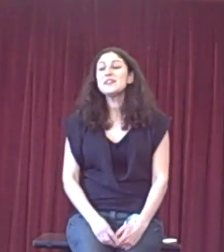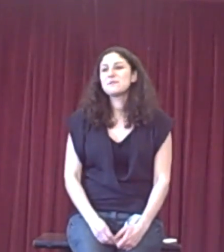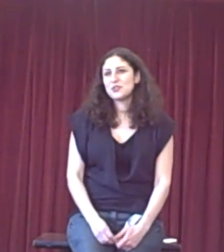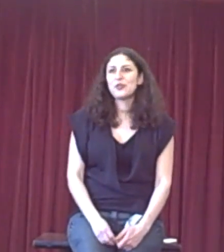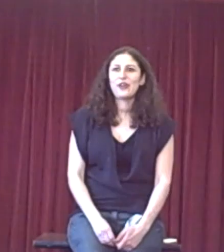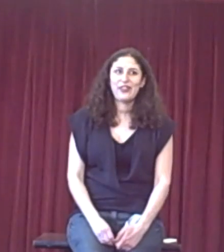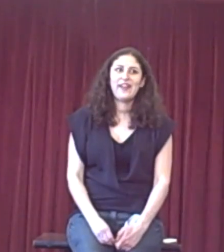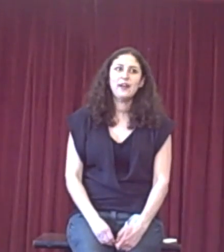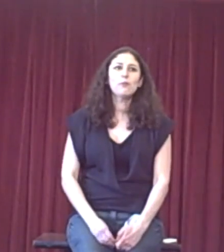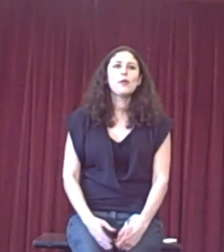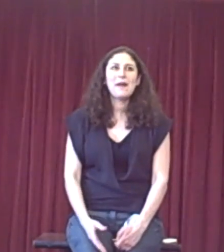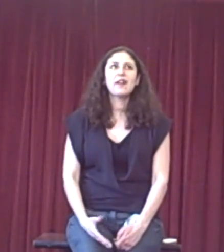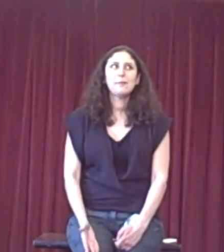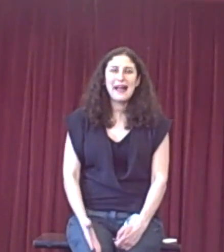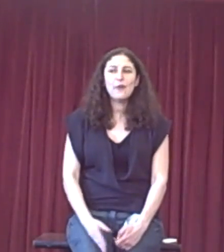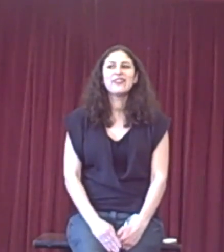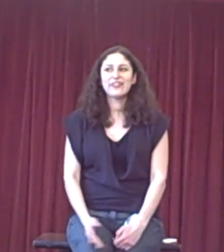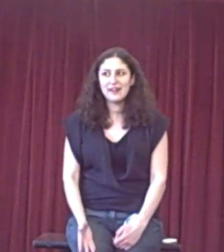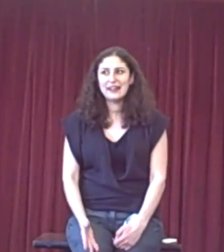Communism's not a good thing. What about like Mao and Stalin?